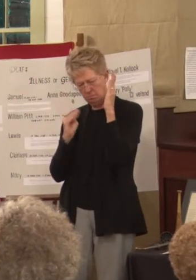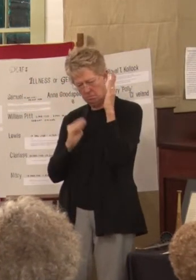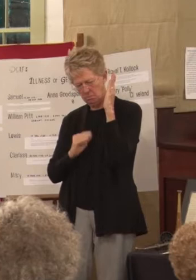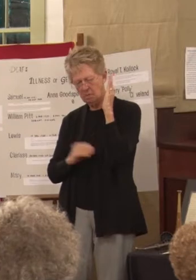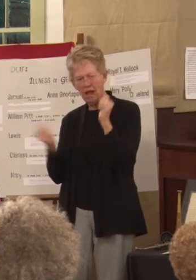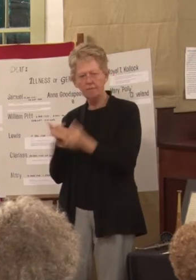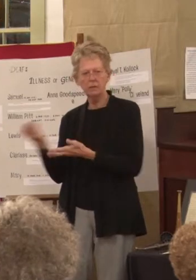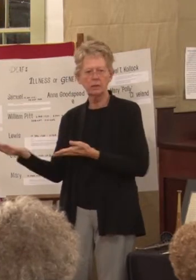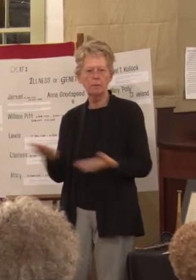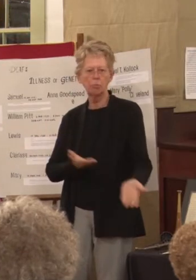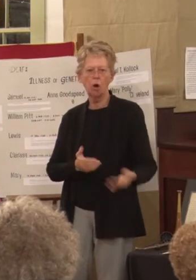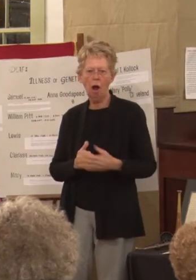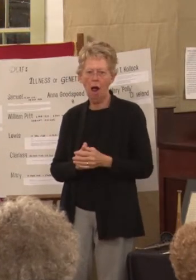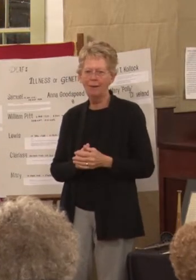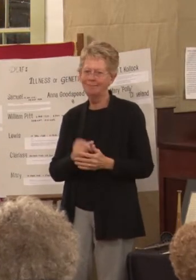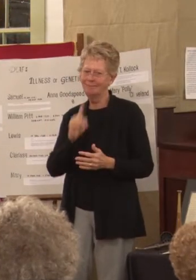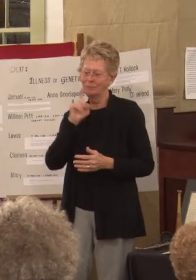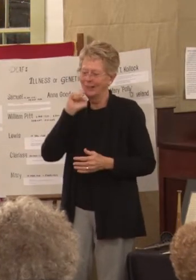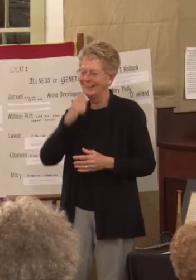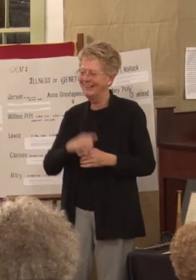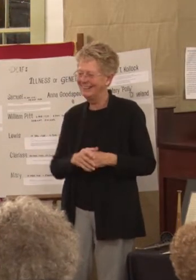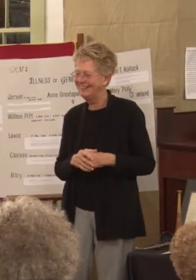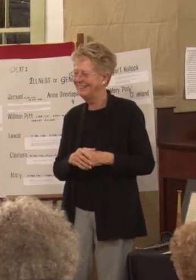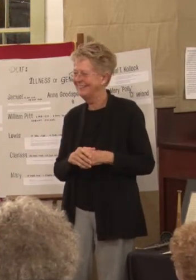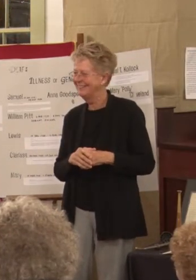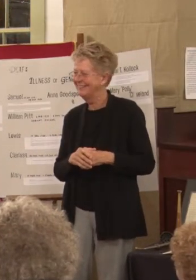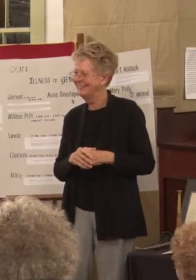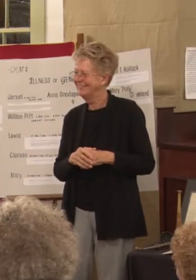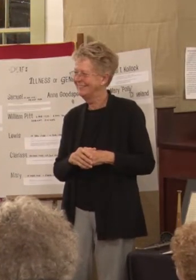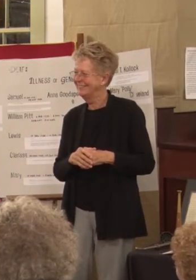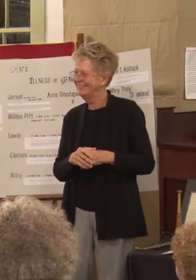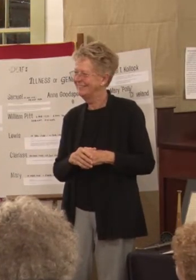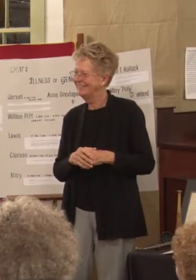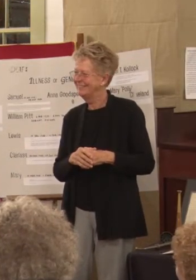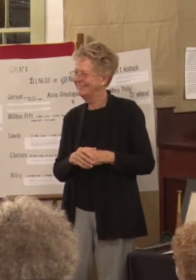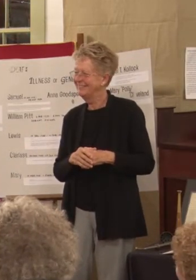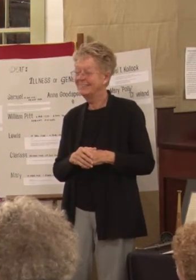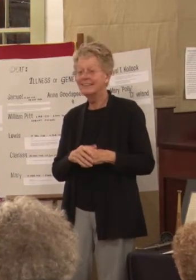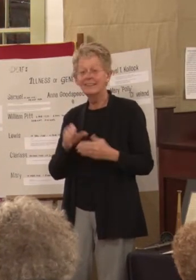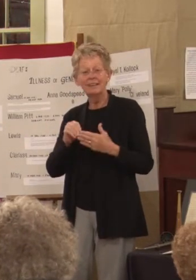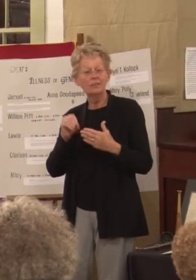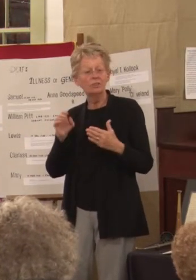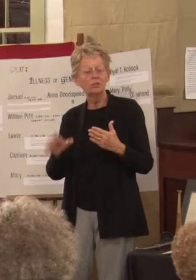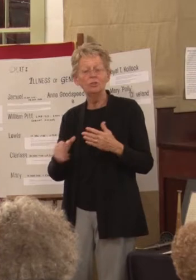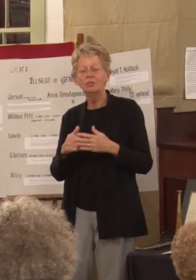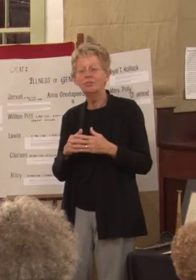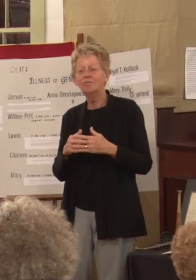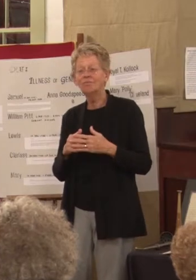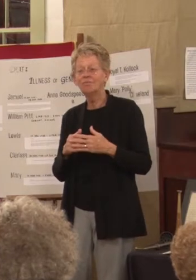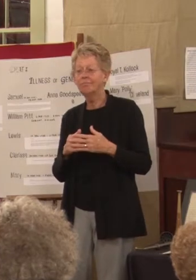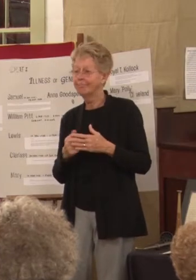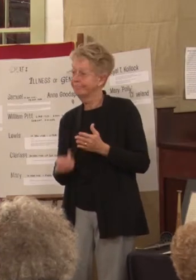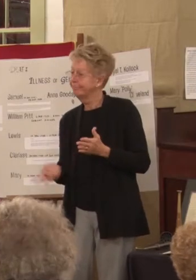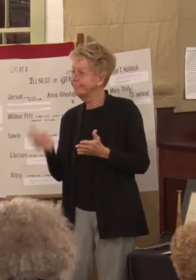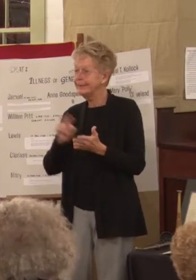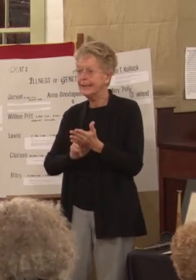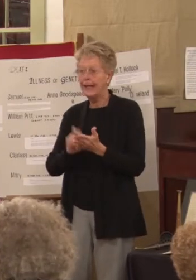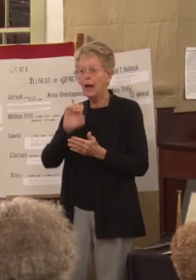which is really, really neat. So, but the students would get up early in the morning, they